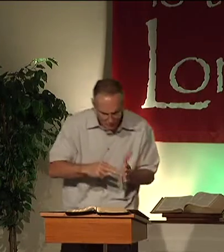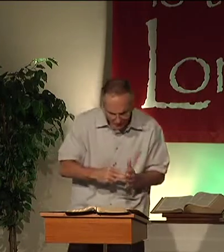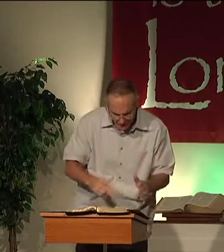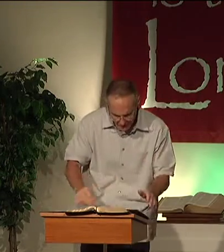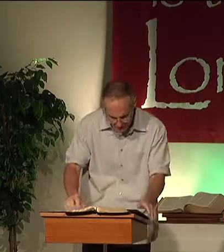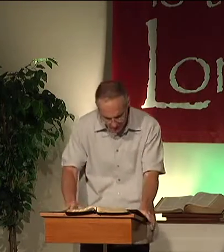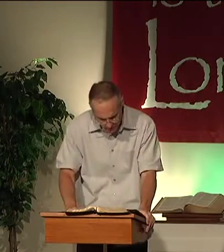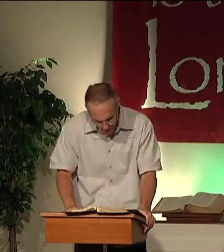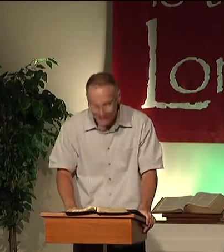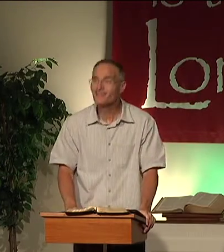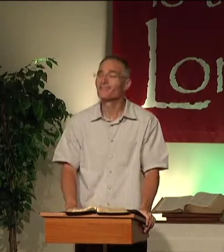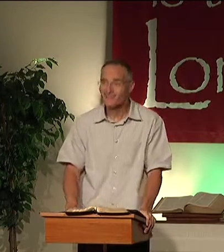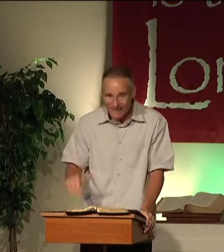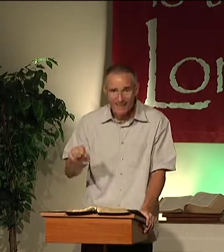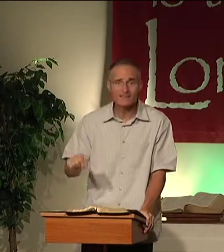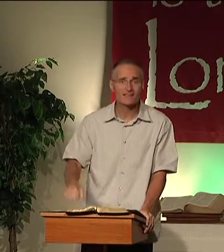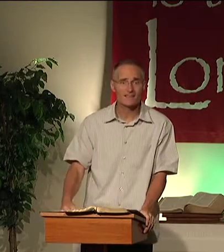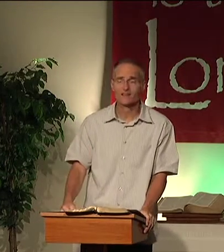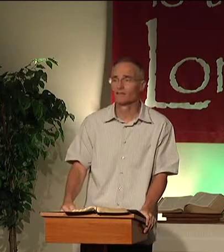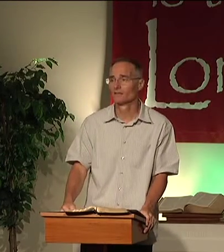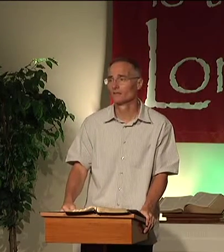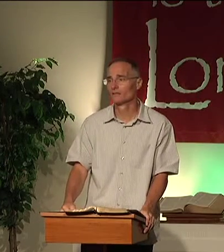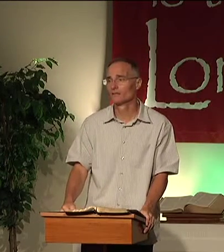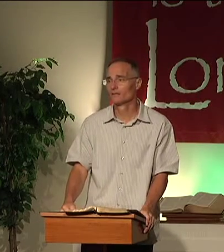Is that what that verse means? Yes.